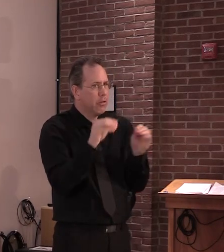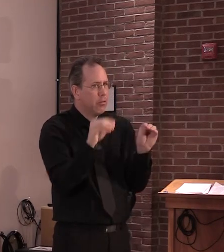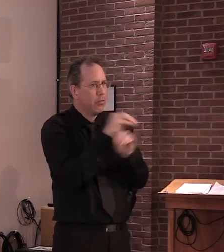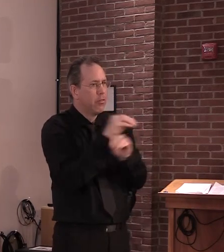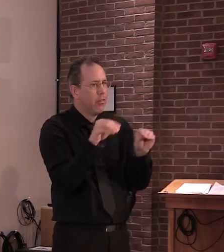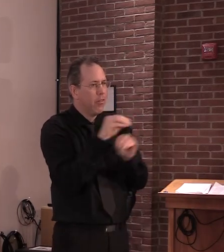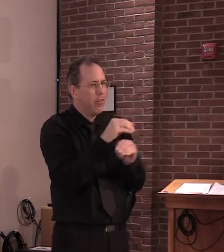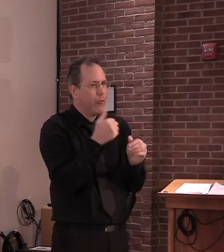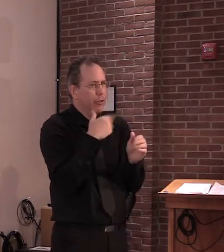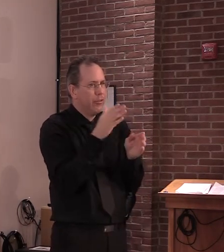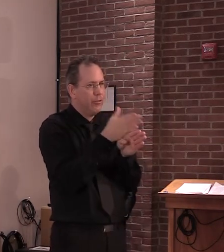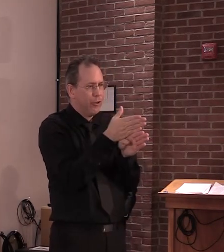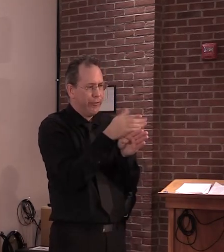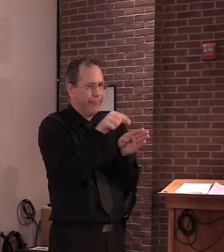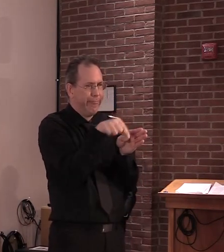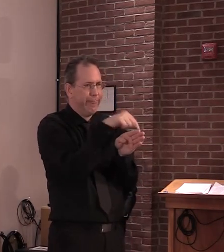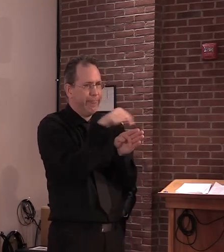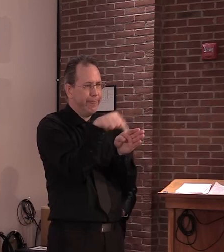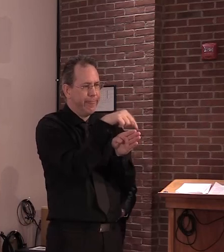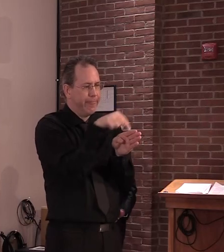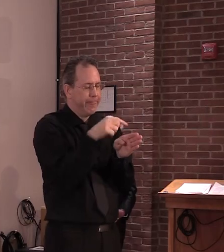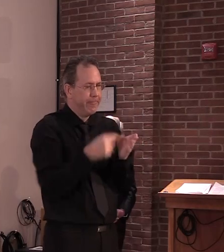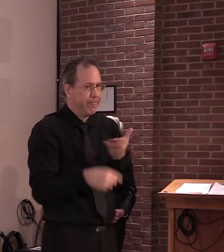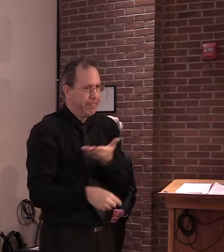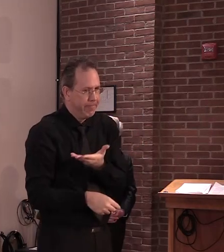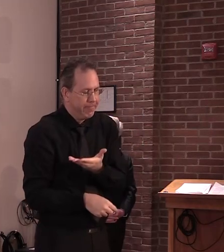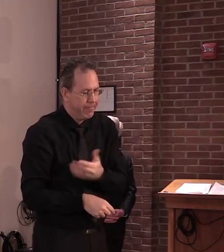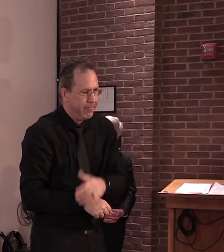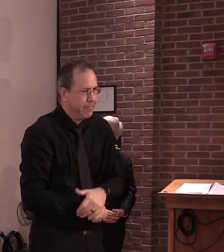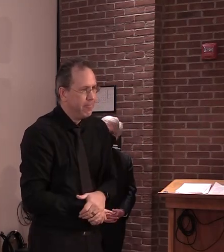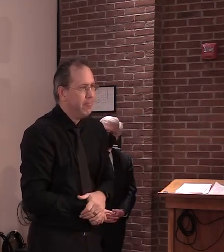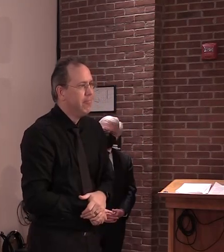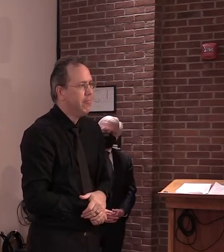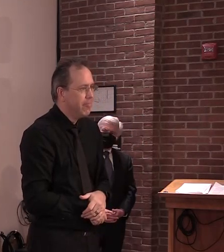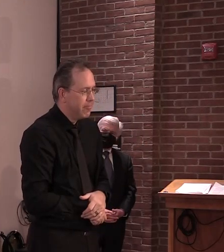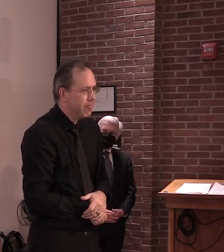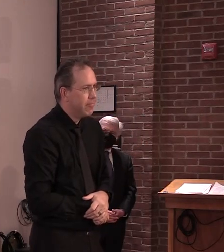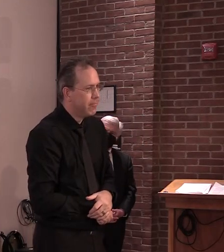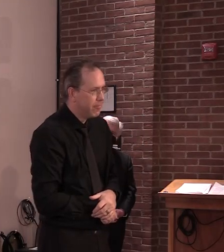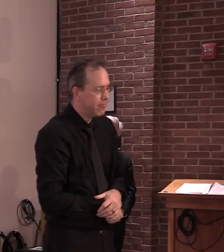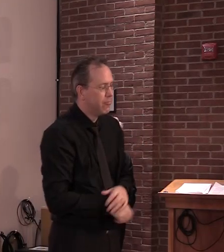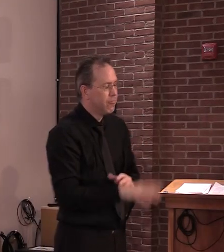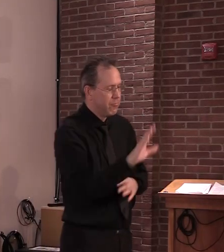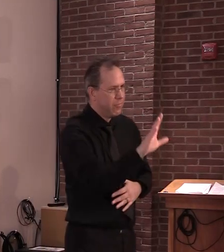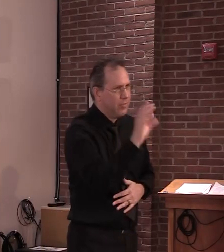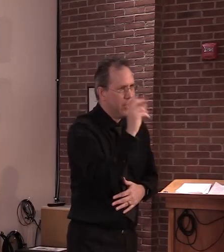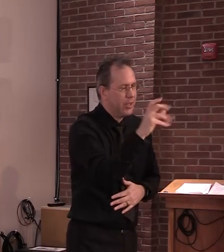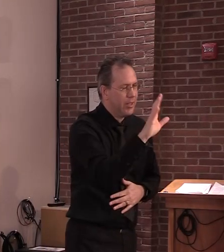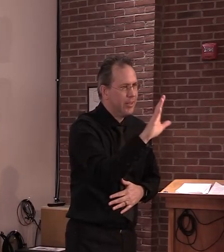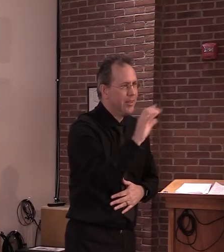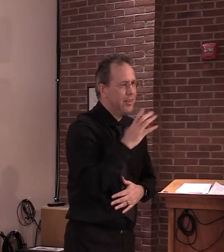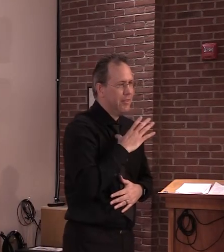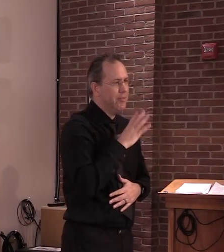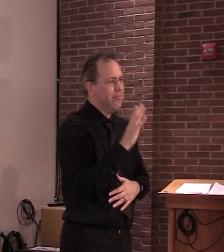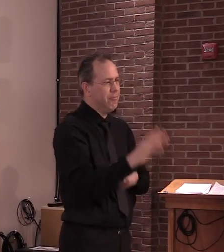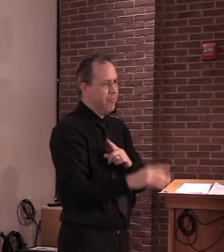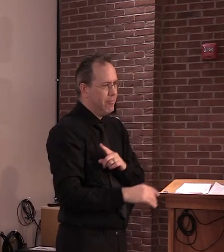I get it. So, we'll get back to you to see if there's anything more that we learn at the time of the testing.